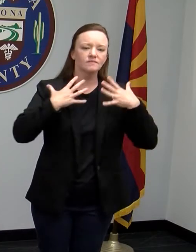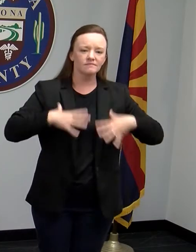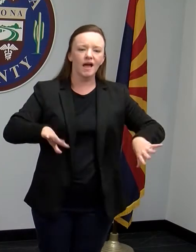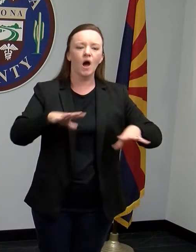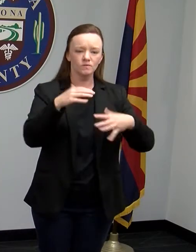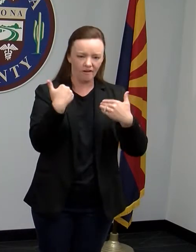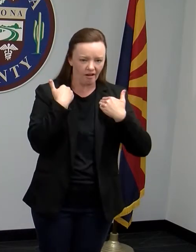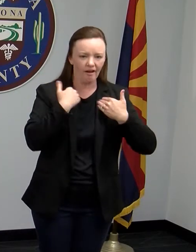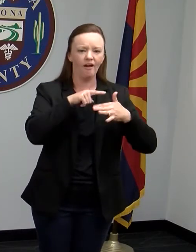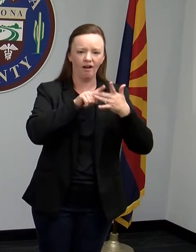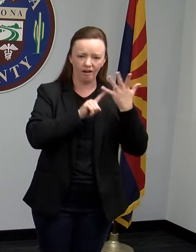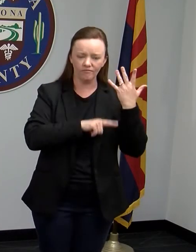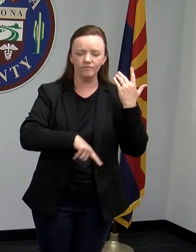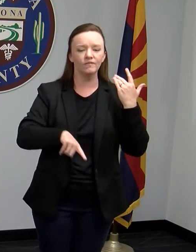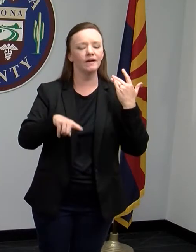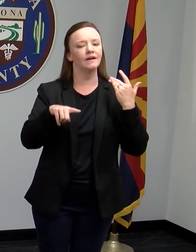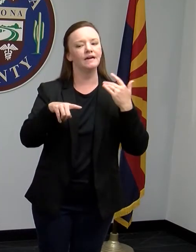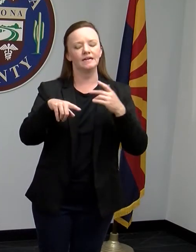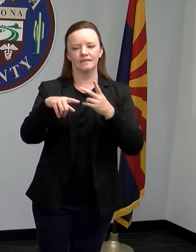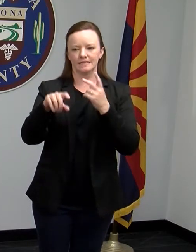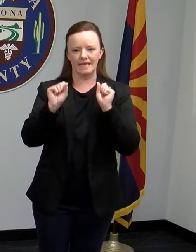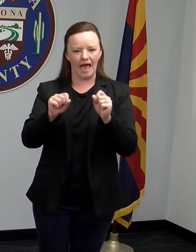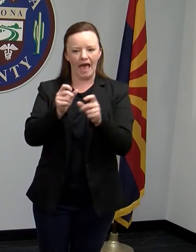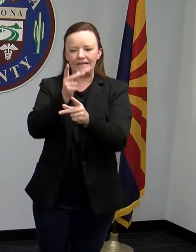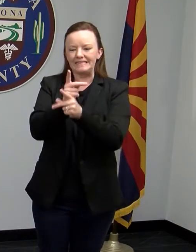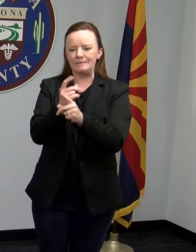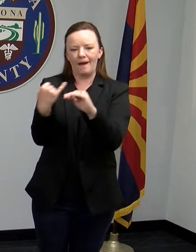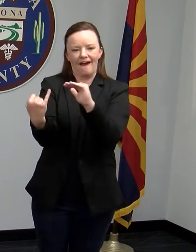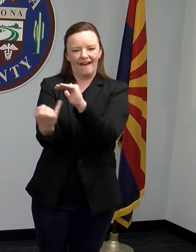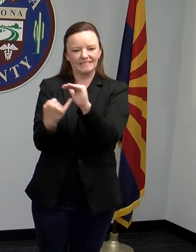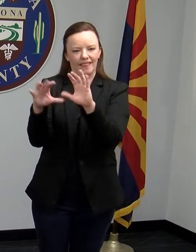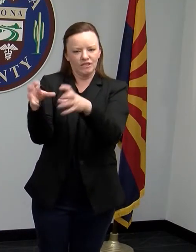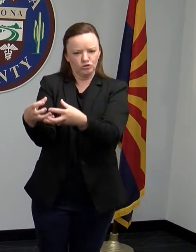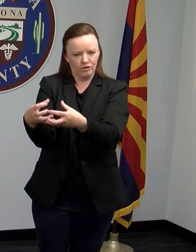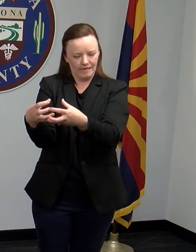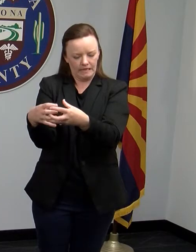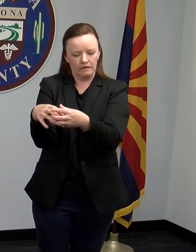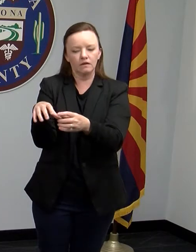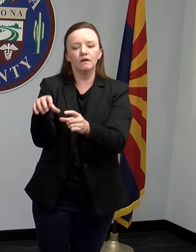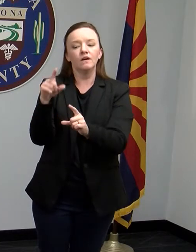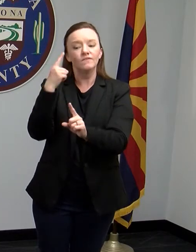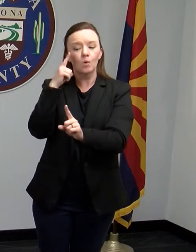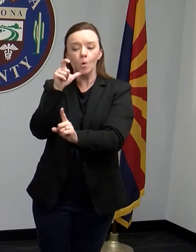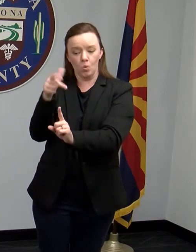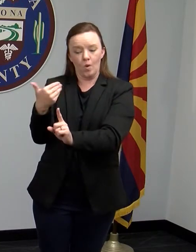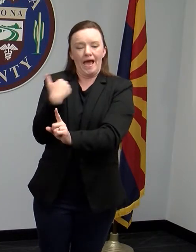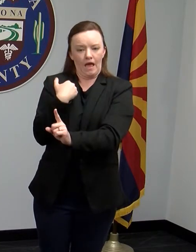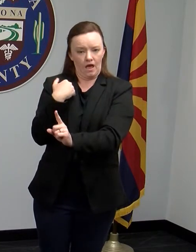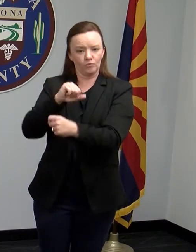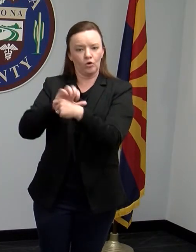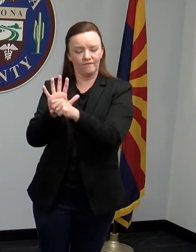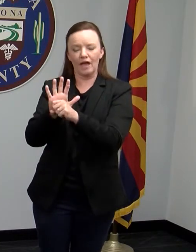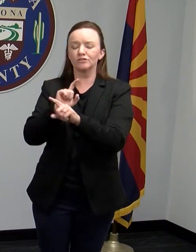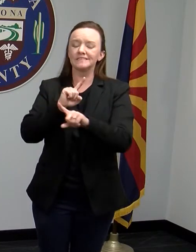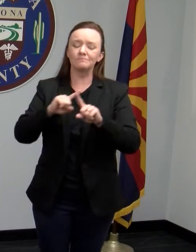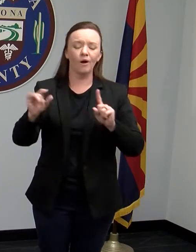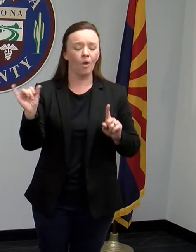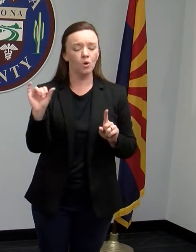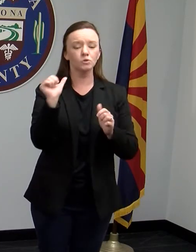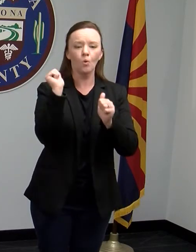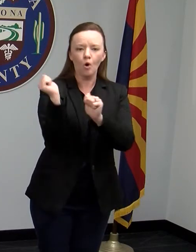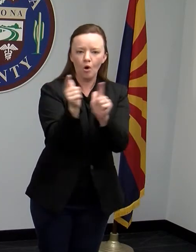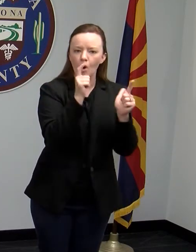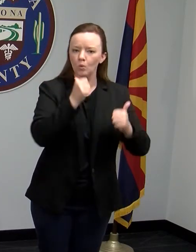isolation, not just for the residents who have been diagnosed with the disease, but for every single person in the facility.